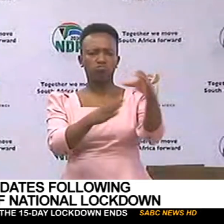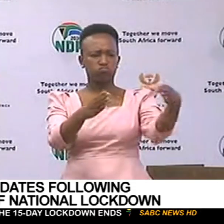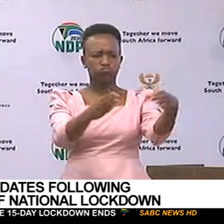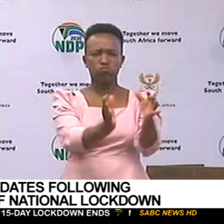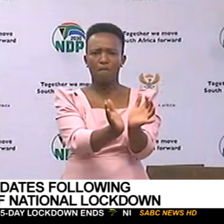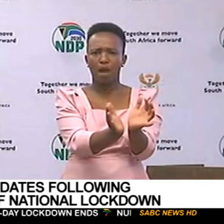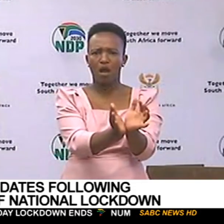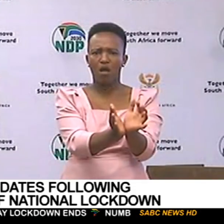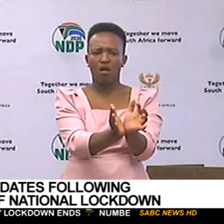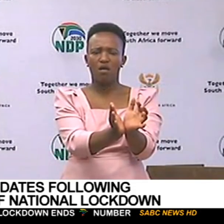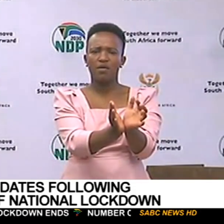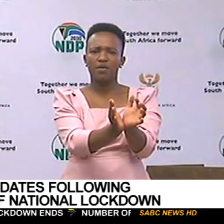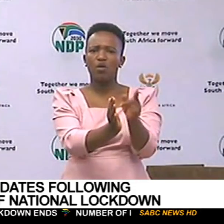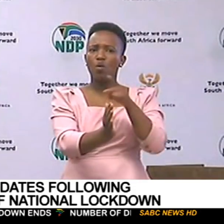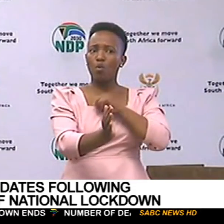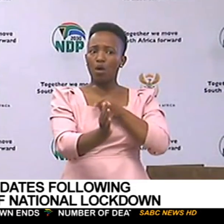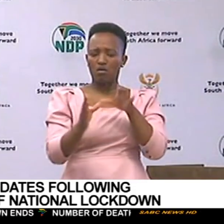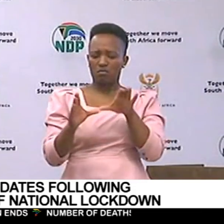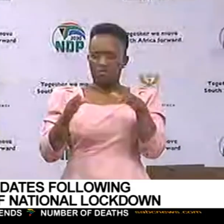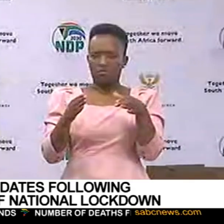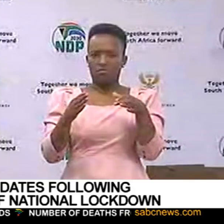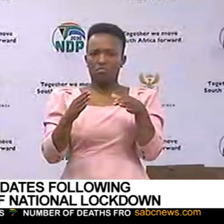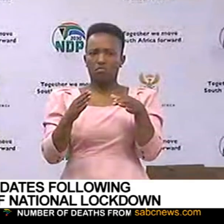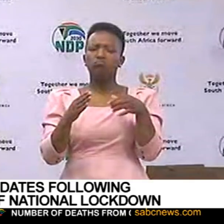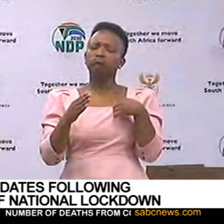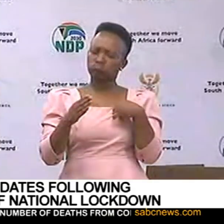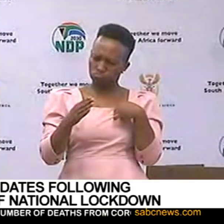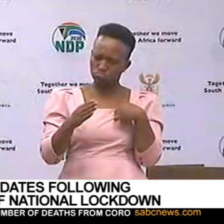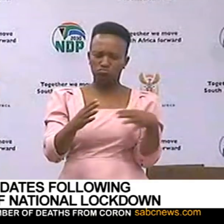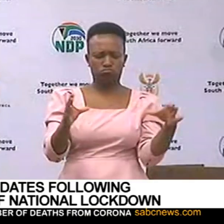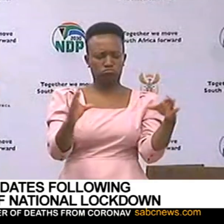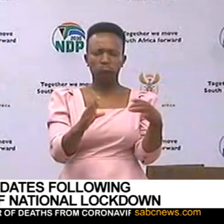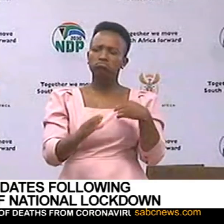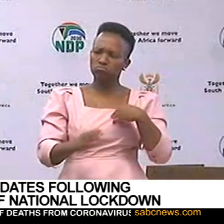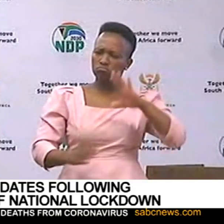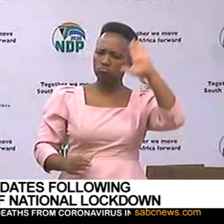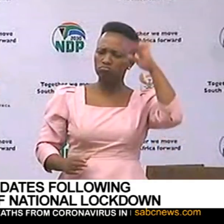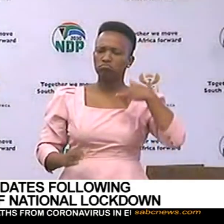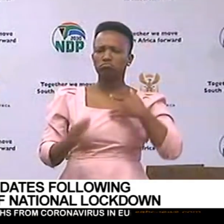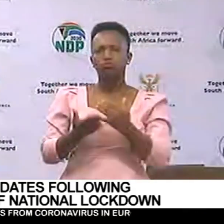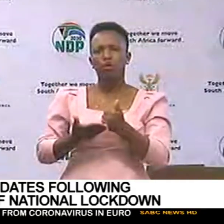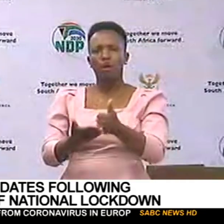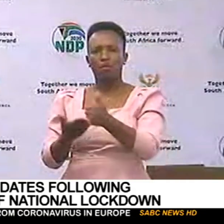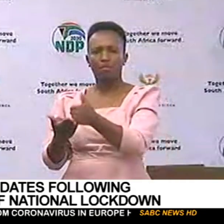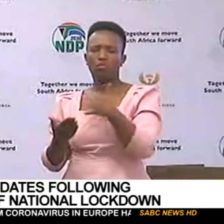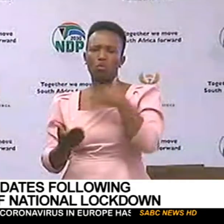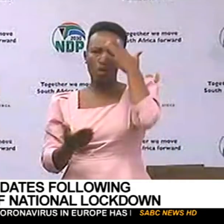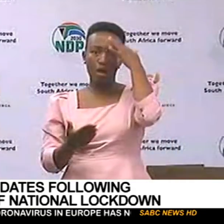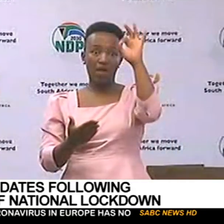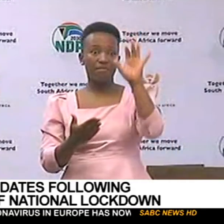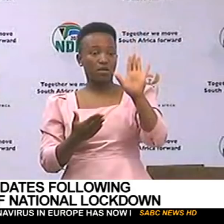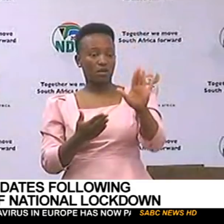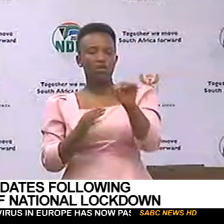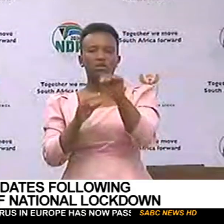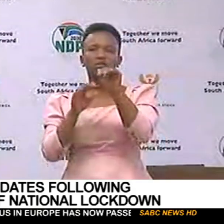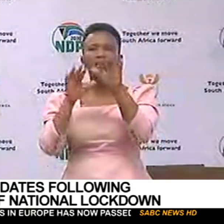to say, as the industry, they want to help government and the people of South Africa